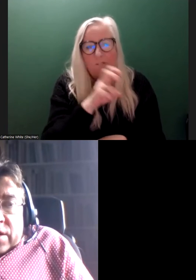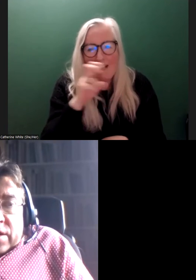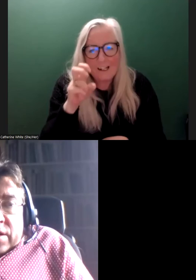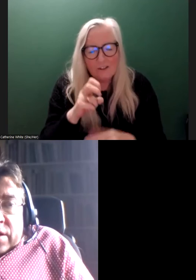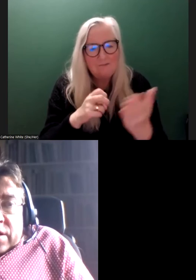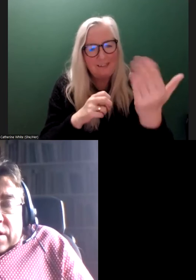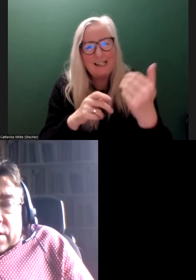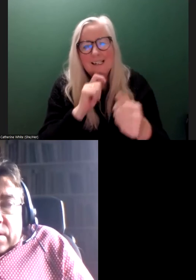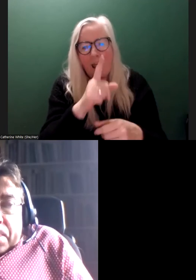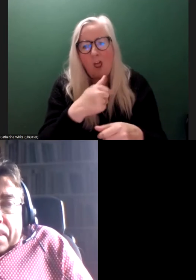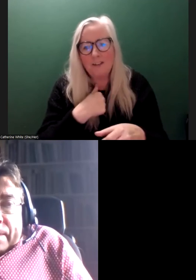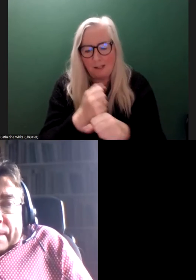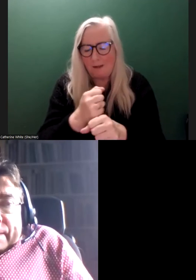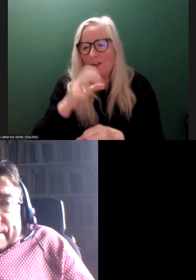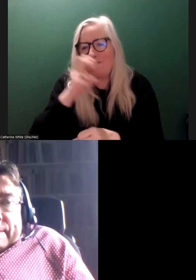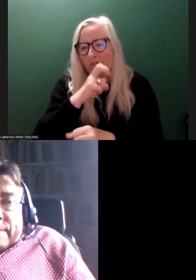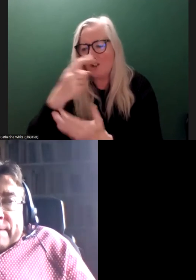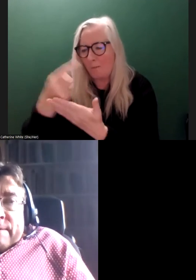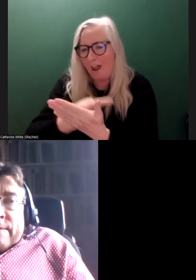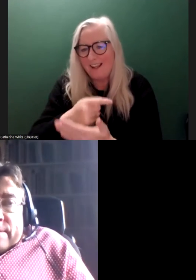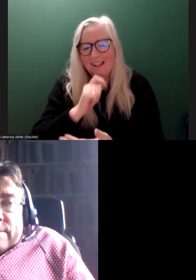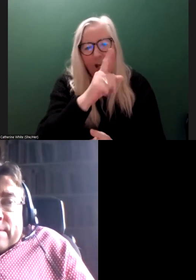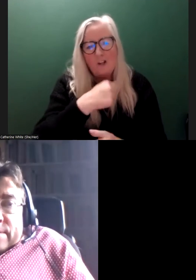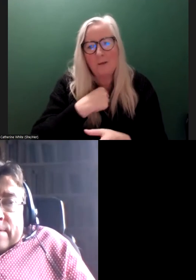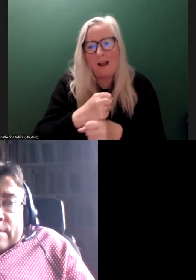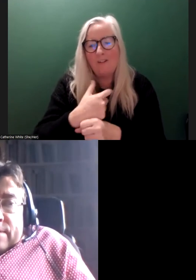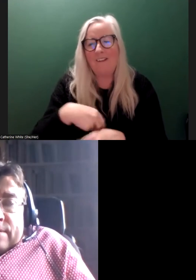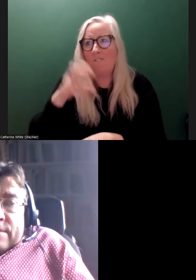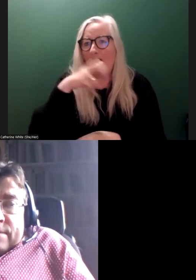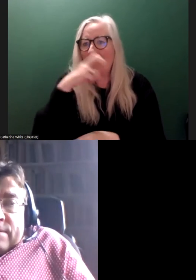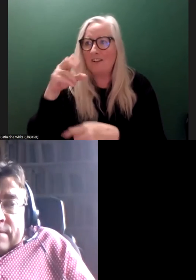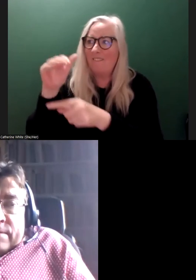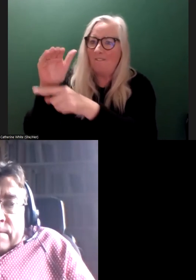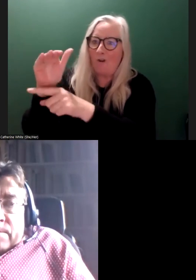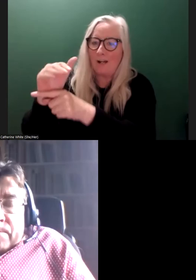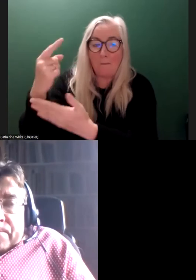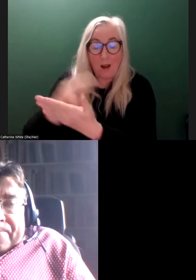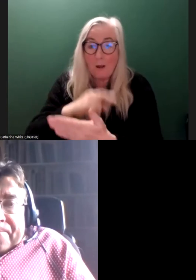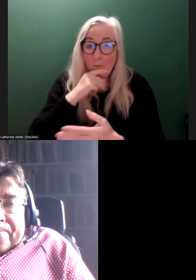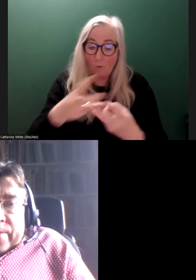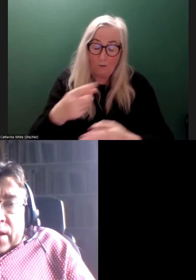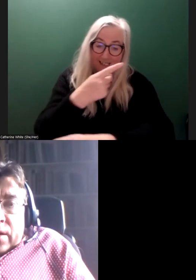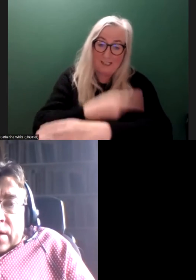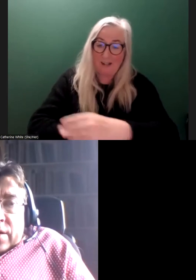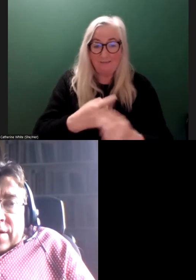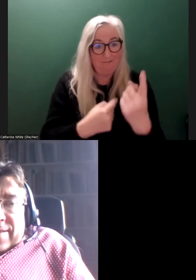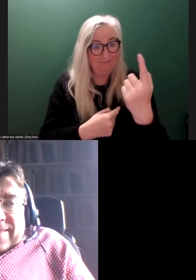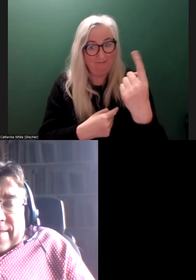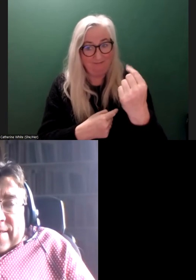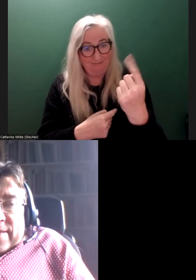come here, tell us about French, you know, policy, you know, tell us about French foreign policy. don't grab just one random person. But when it comes to disability, it's like, come here you, disabled